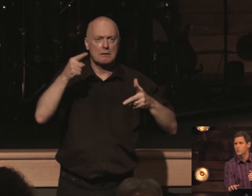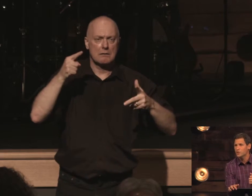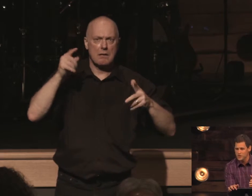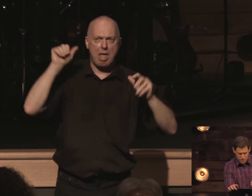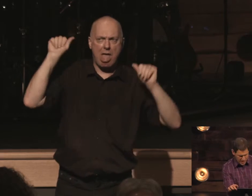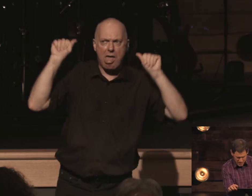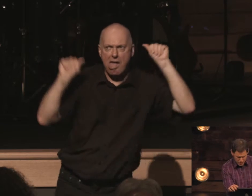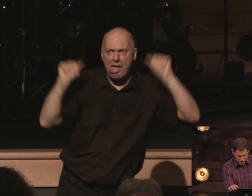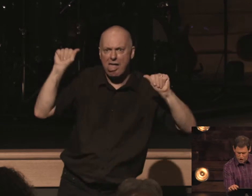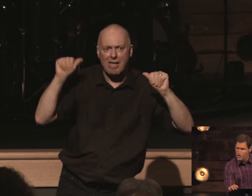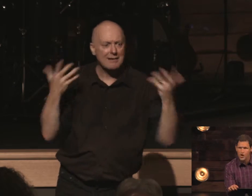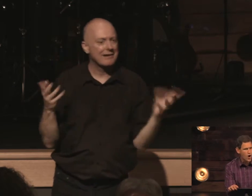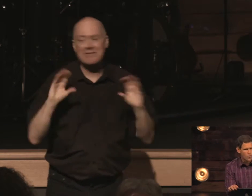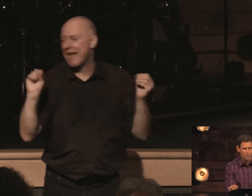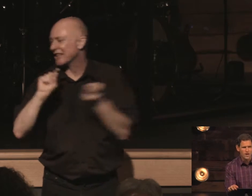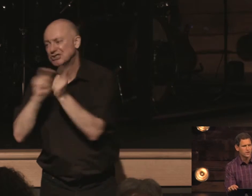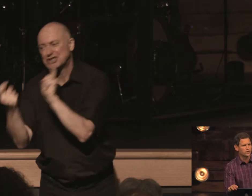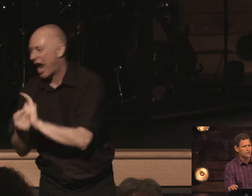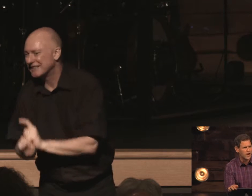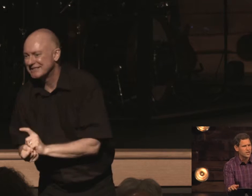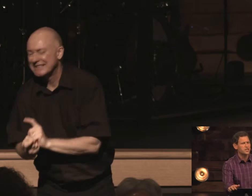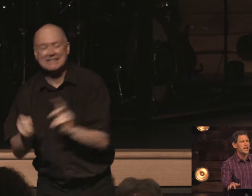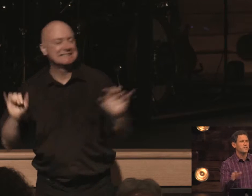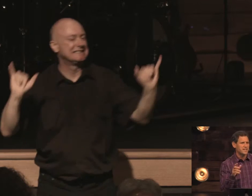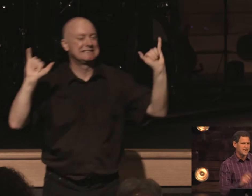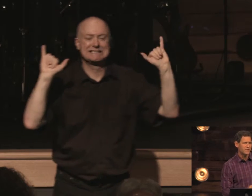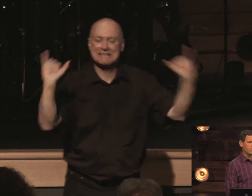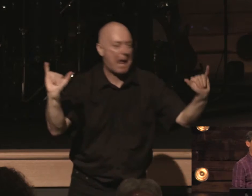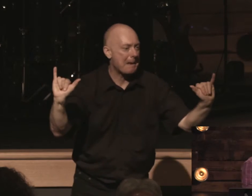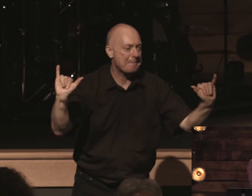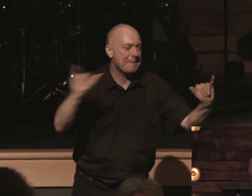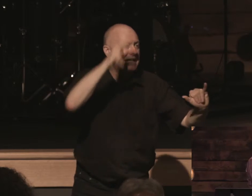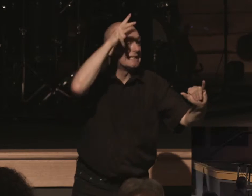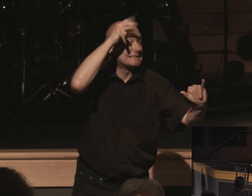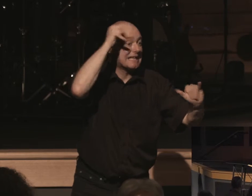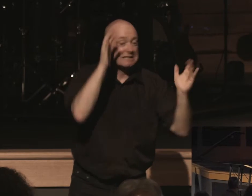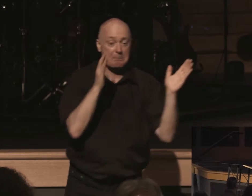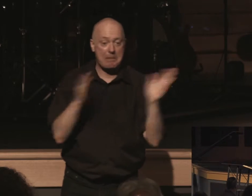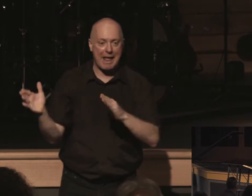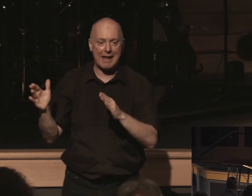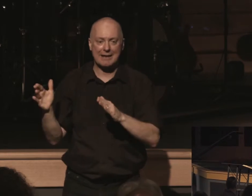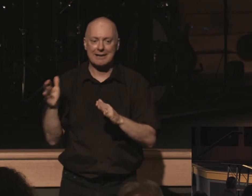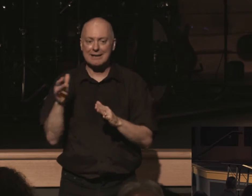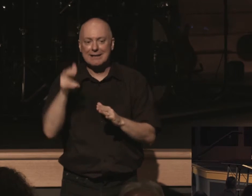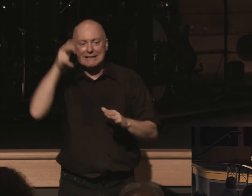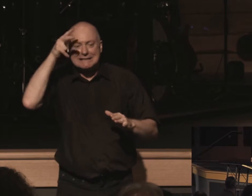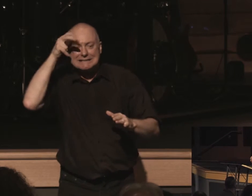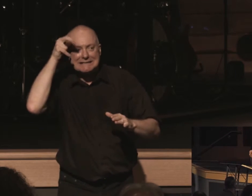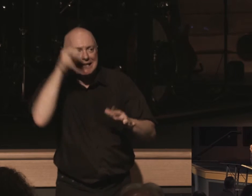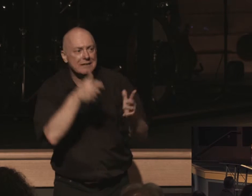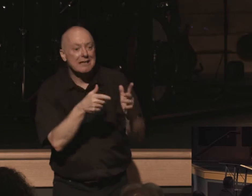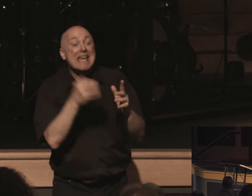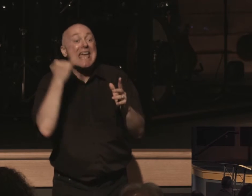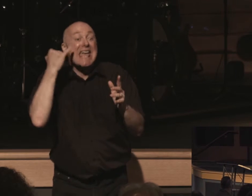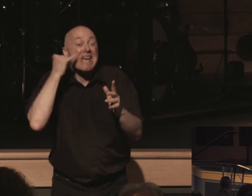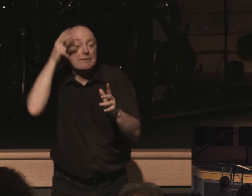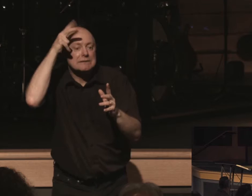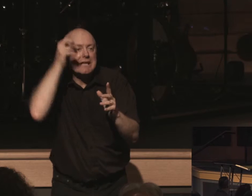really changed no the strategy of the evil one if he can weaken the word then he will weaken the